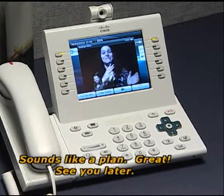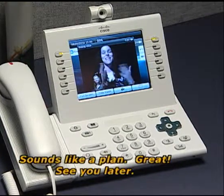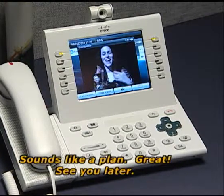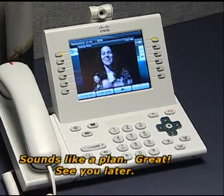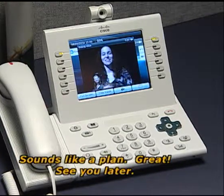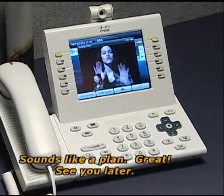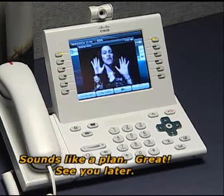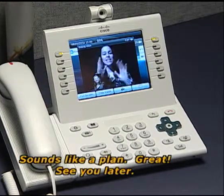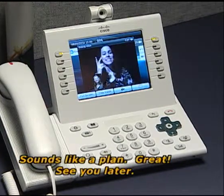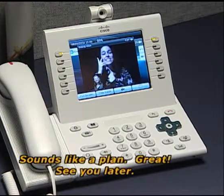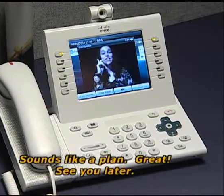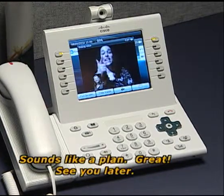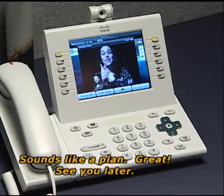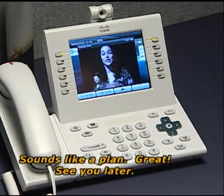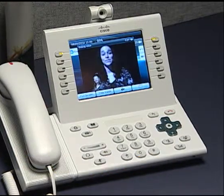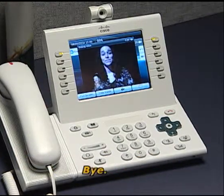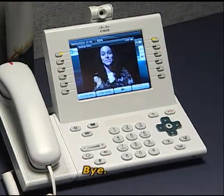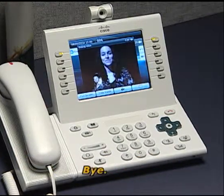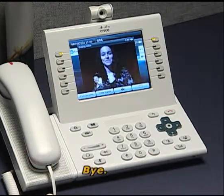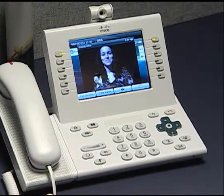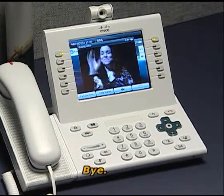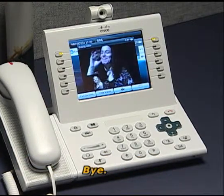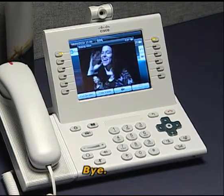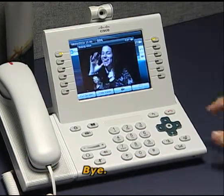like a plan. Great. See you later. Bye. Bye.